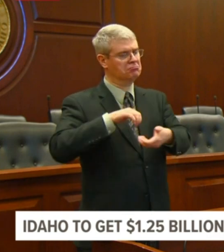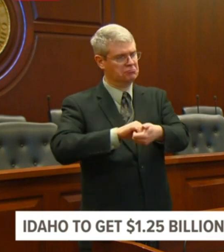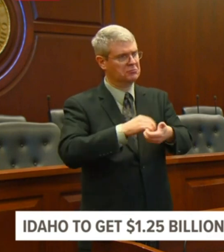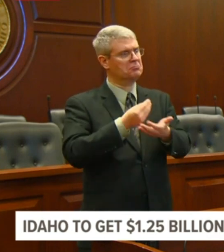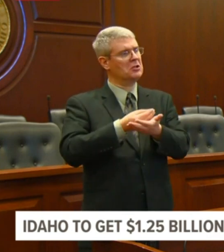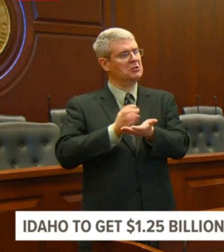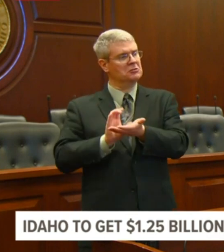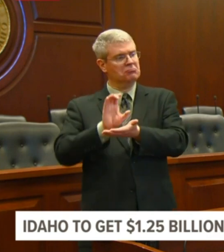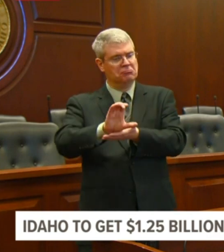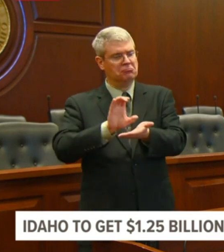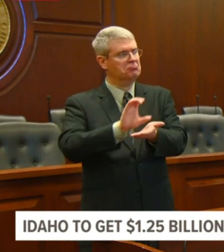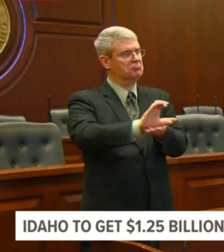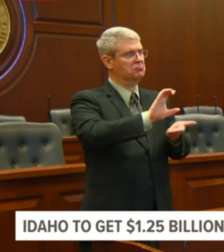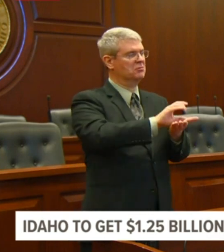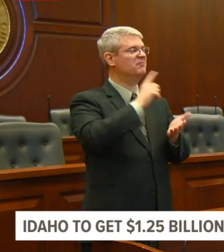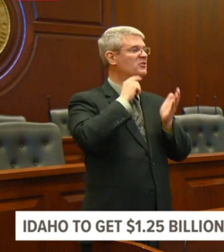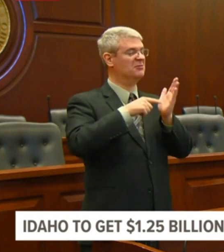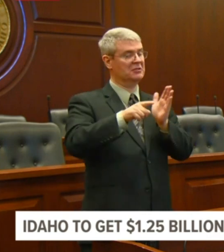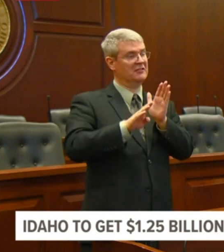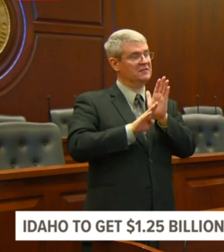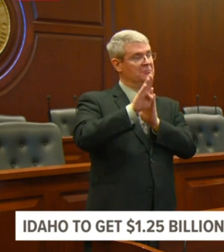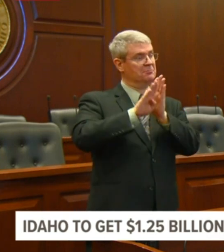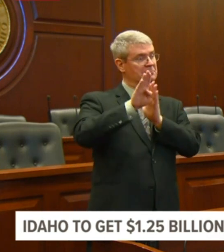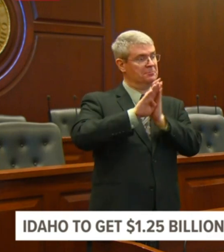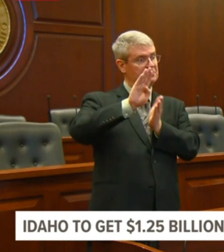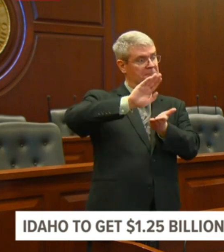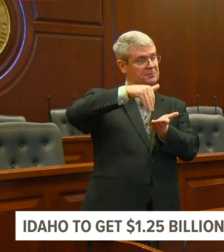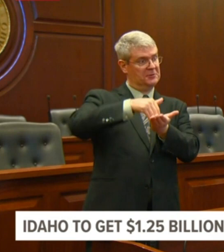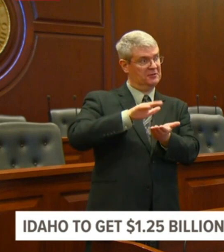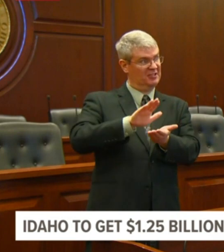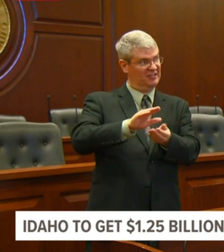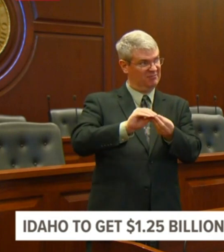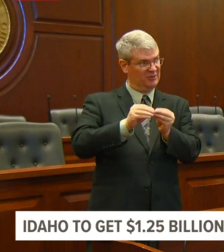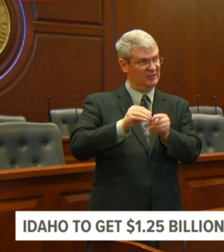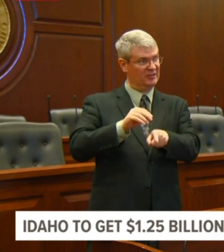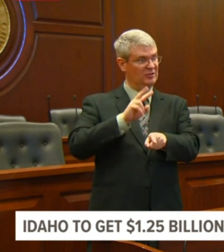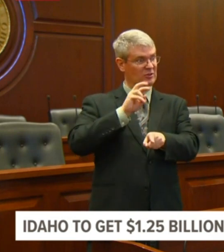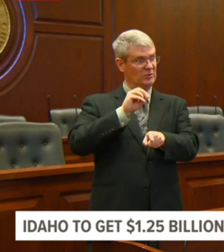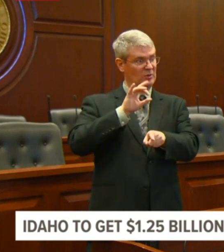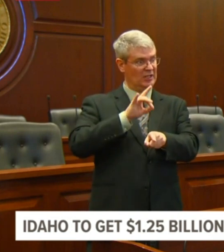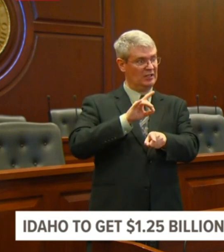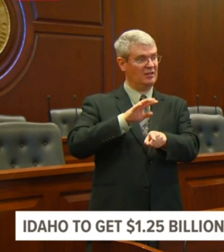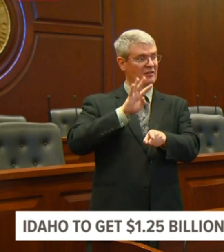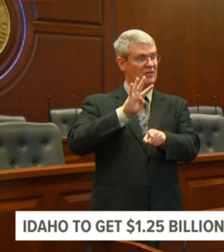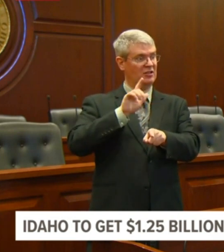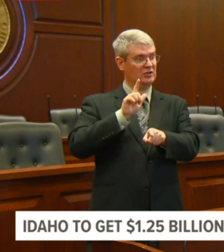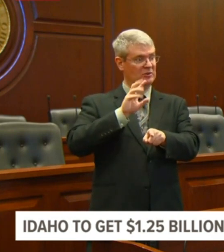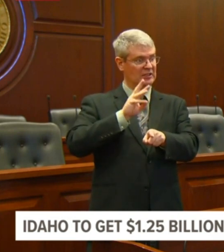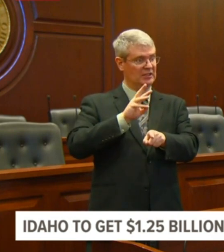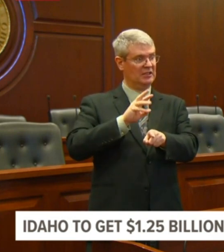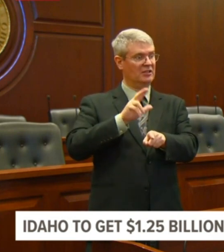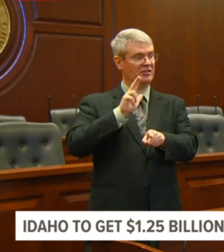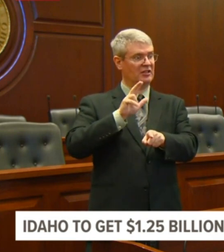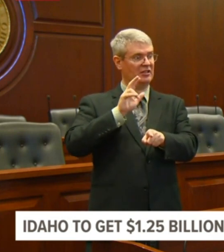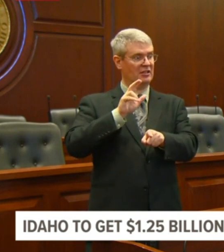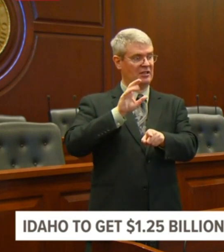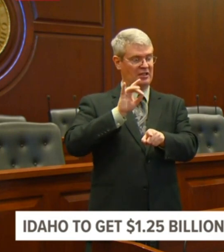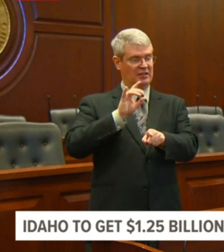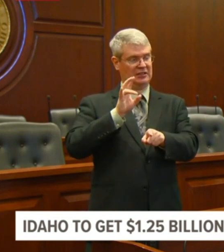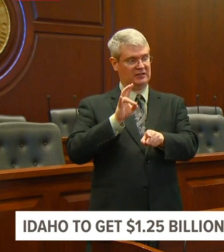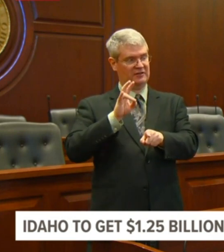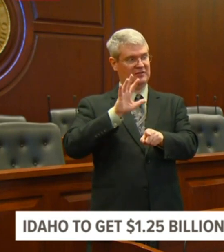at 208-426-3875. We have our Treasure Valley Score Chapter, 208